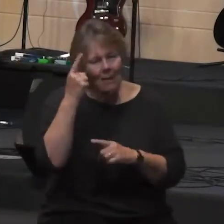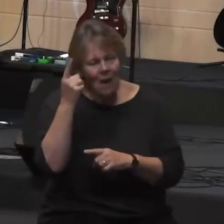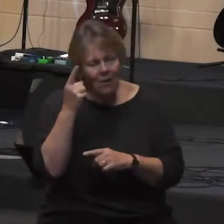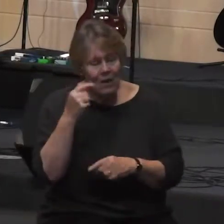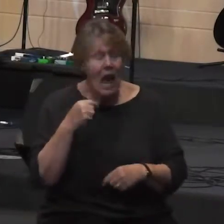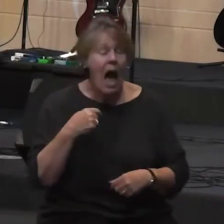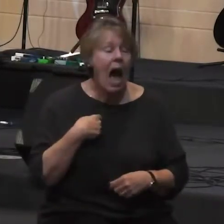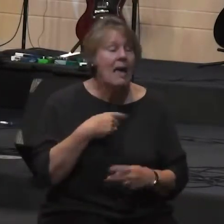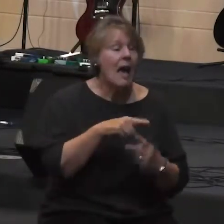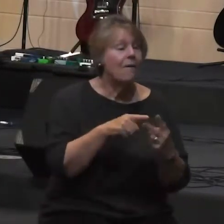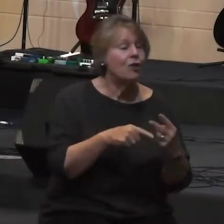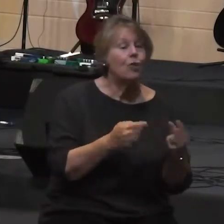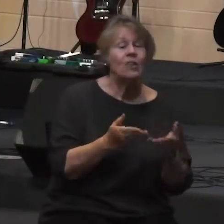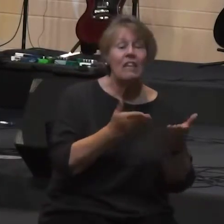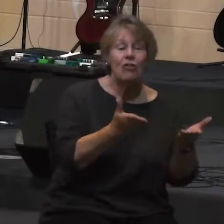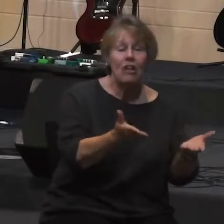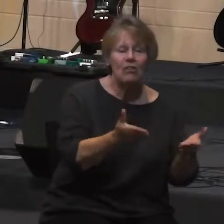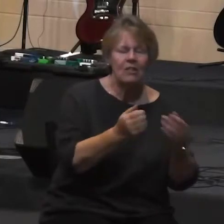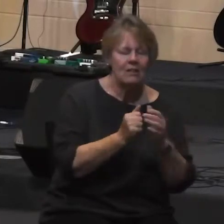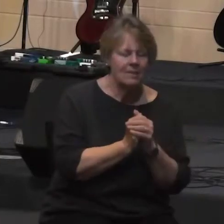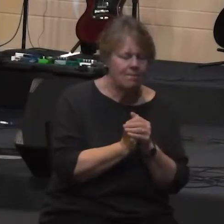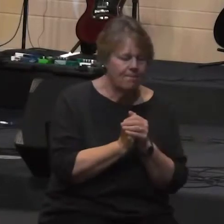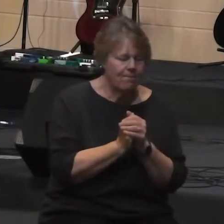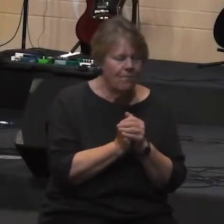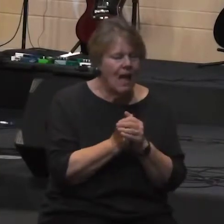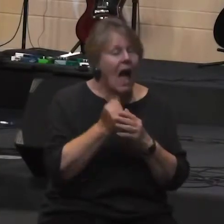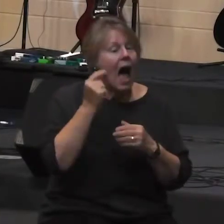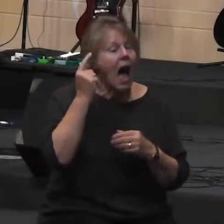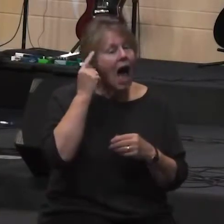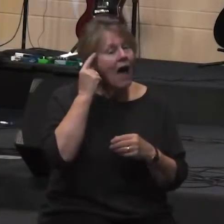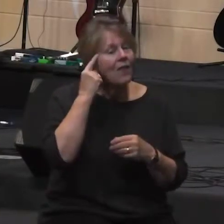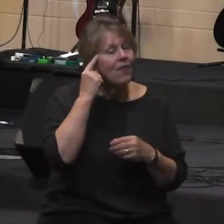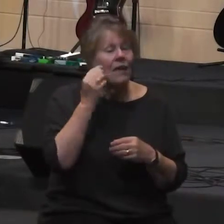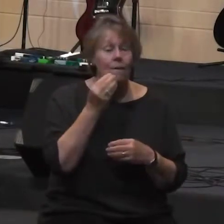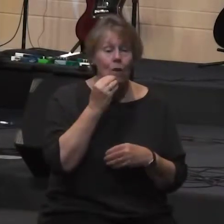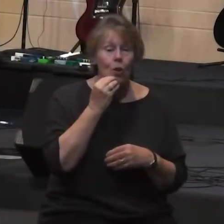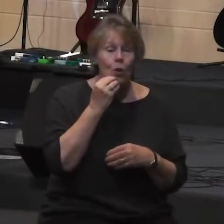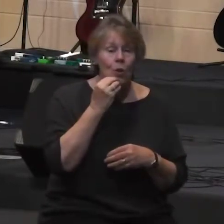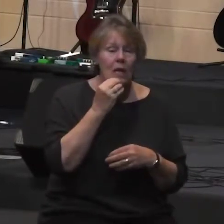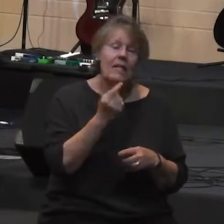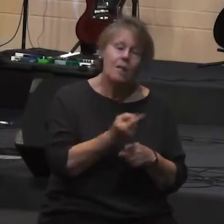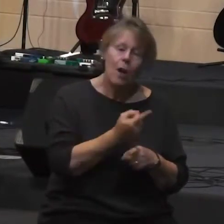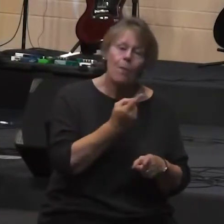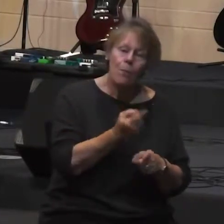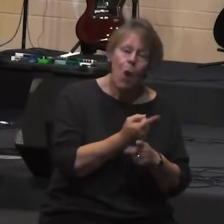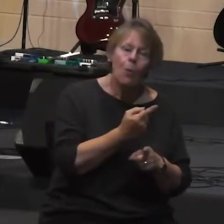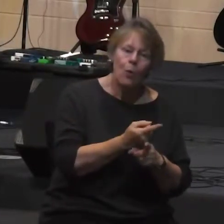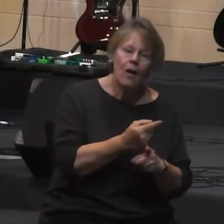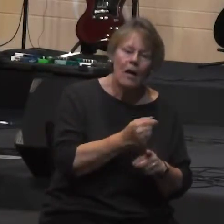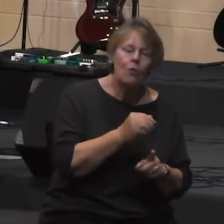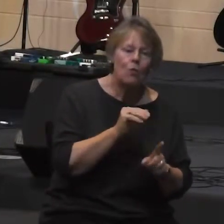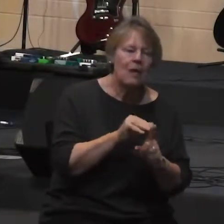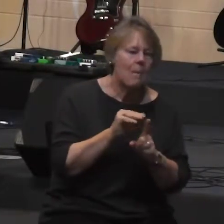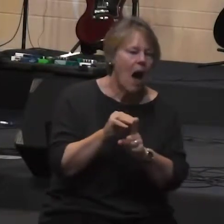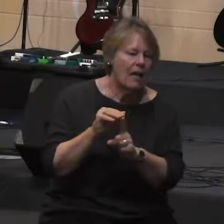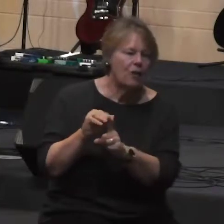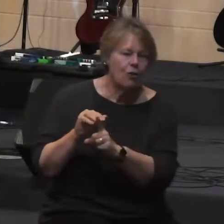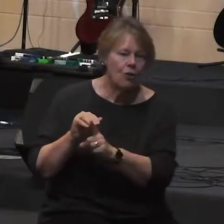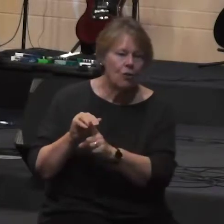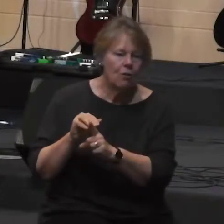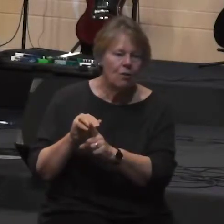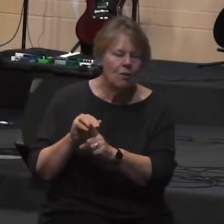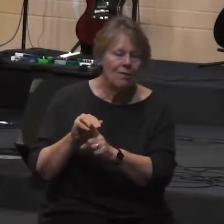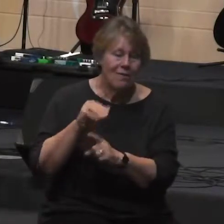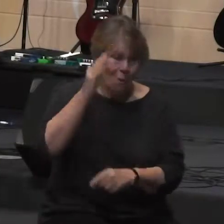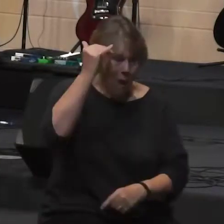think food is an appropriate reminder to us because one I'm guessing